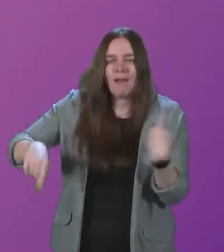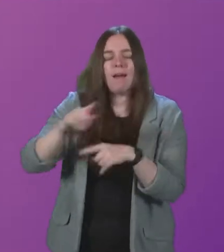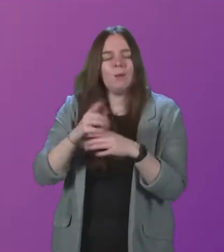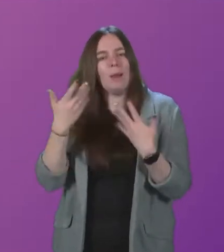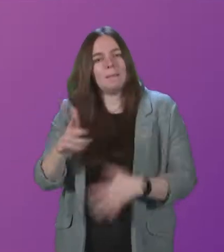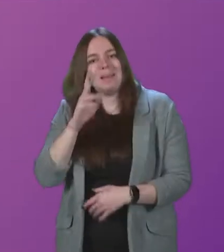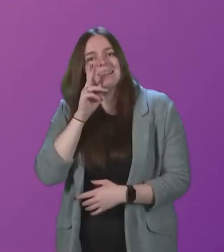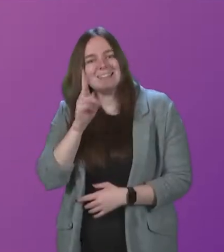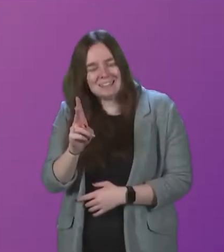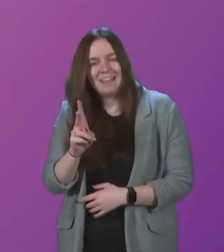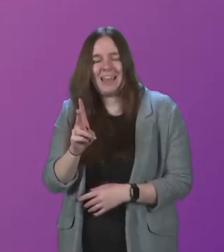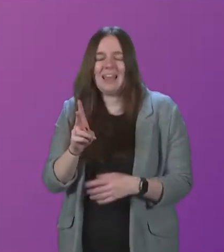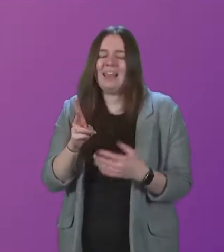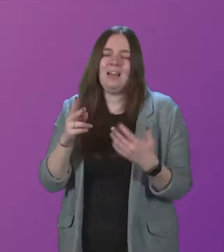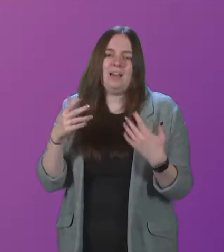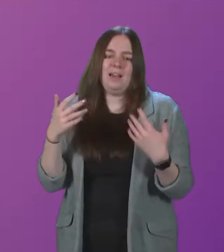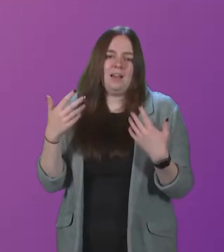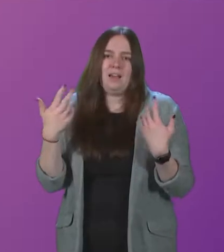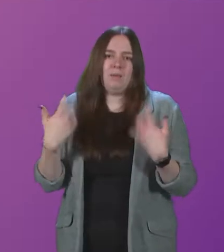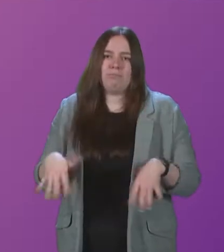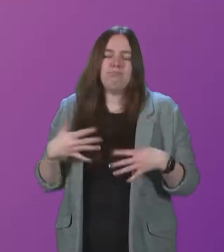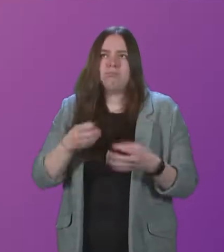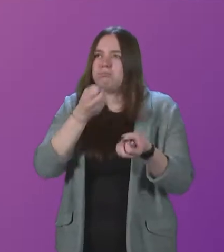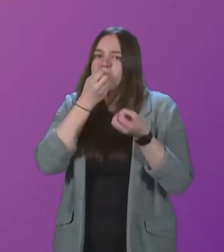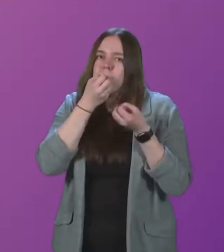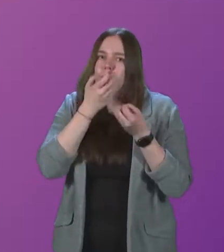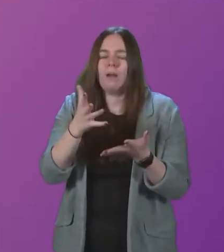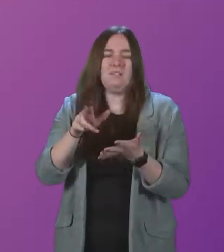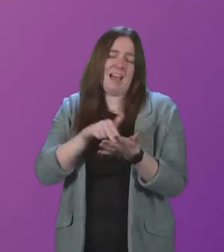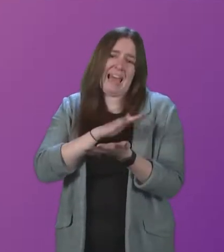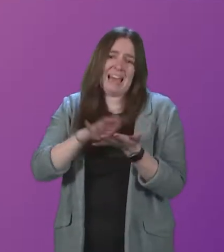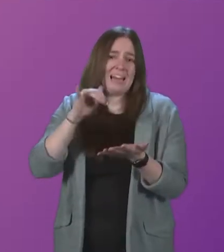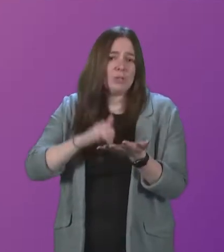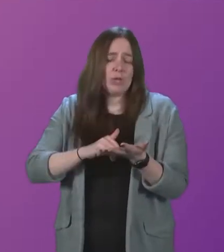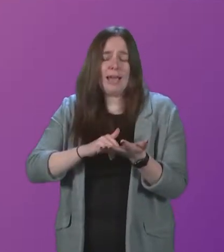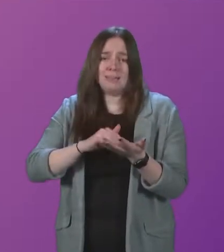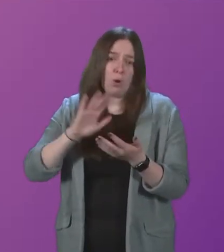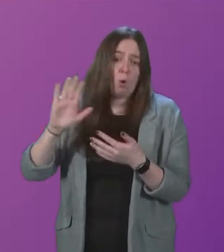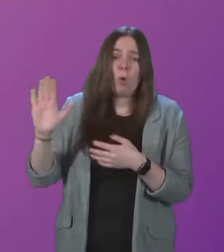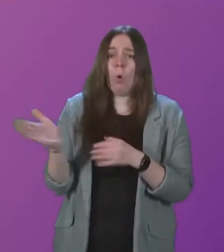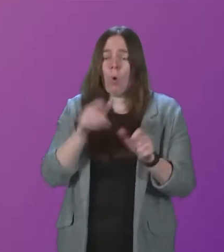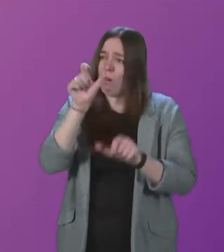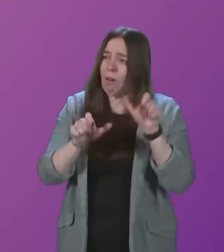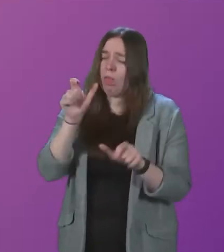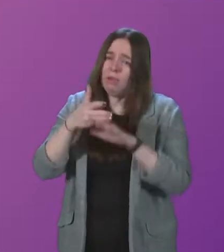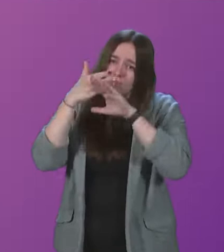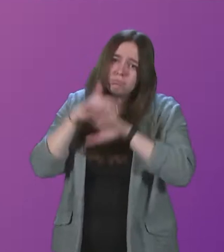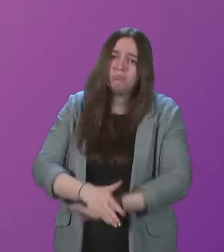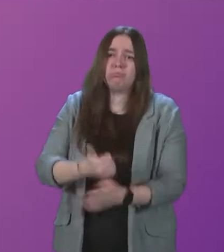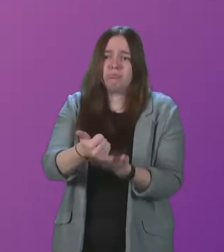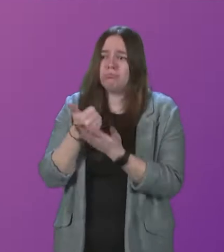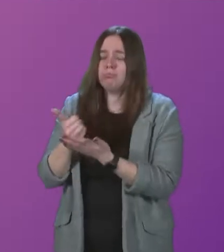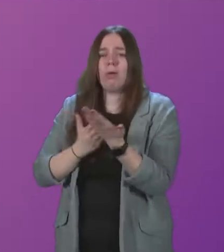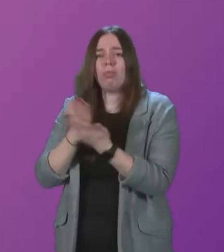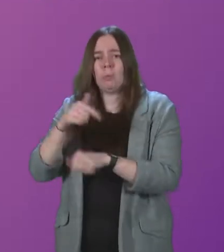seen the outpouring of wonder for the NHS and all who have been there for us in our time